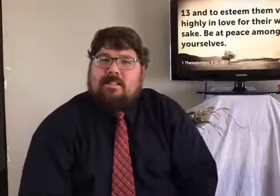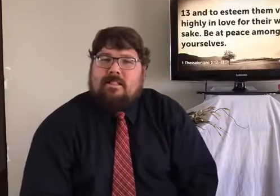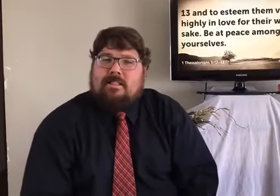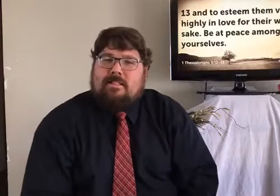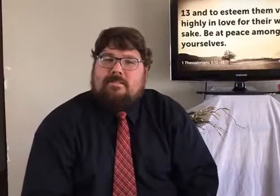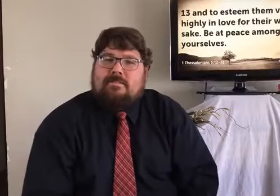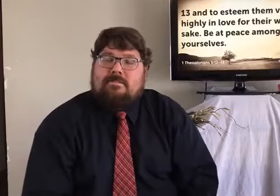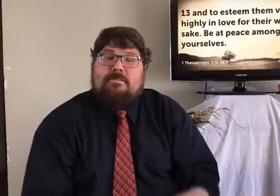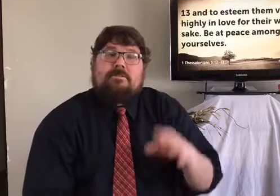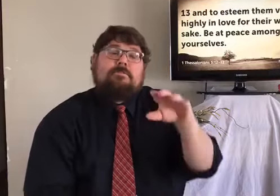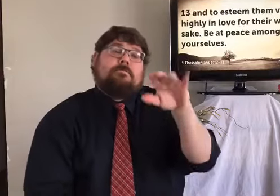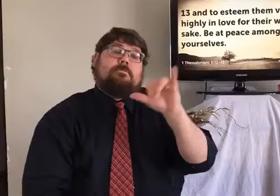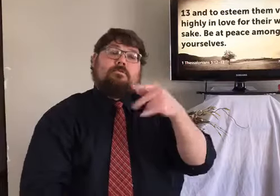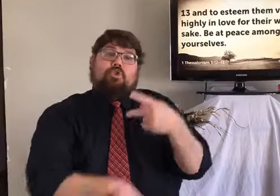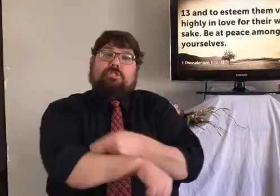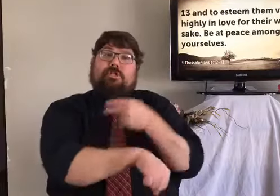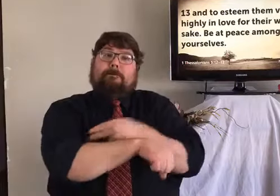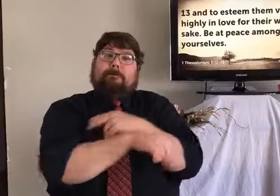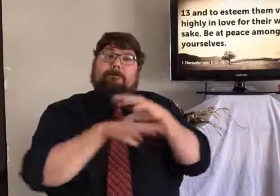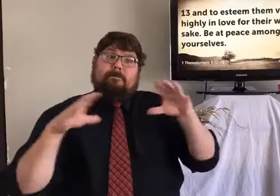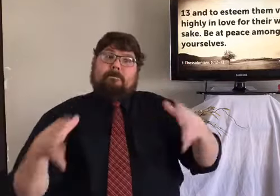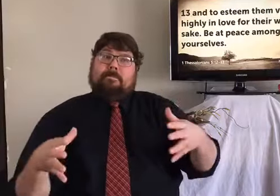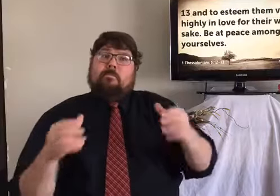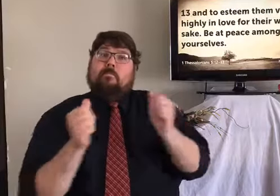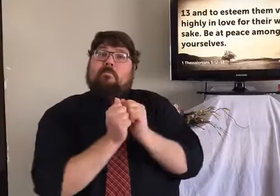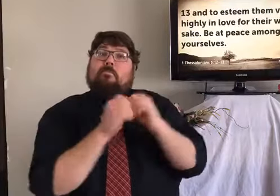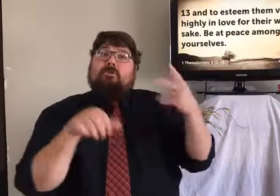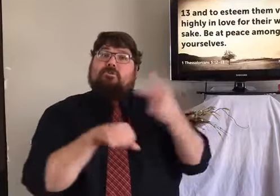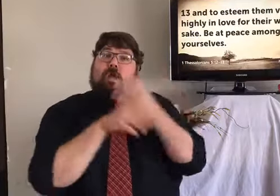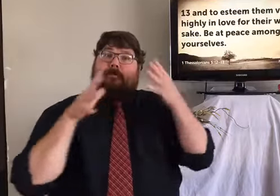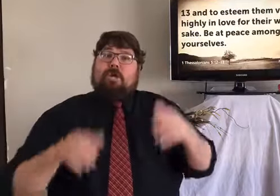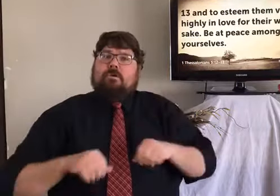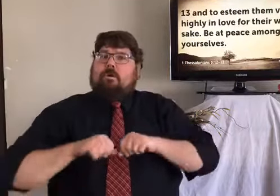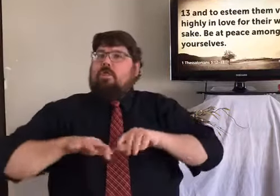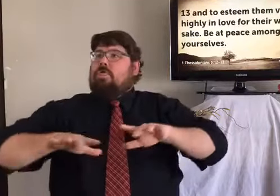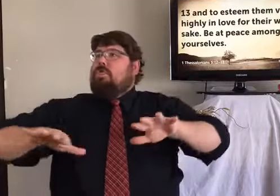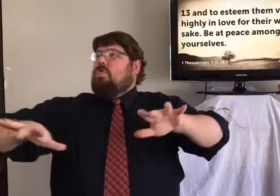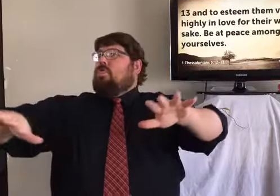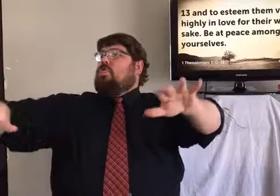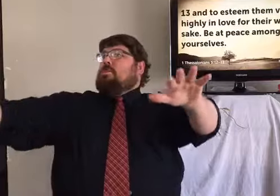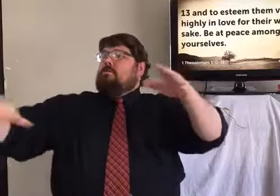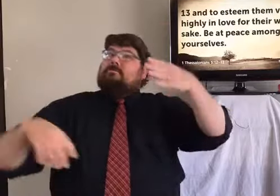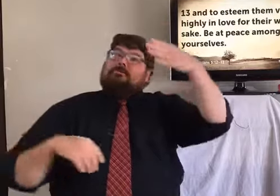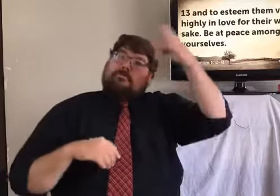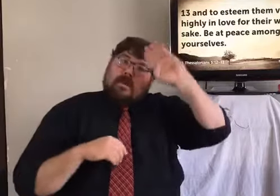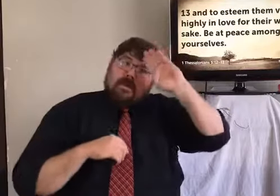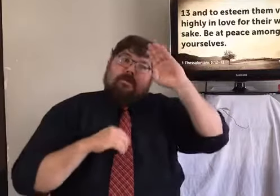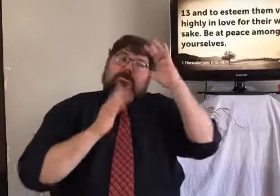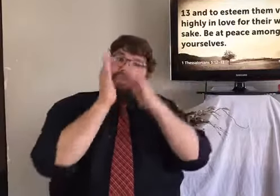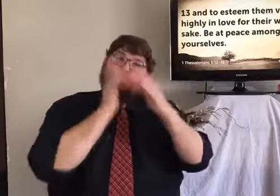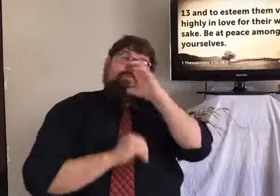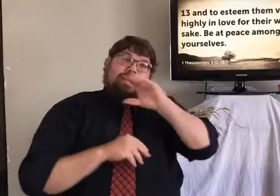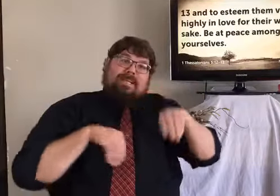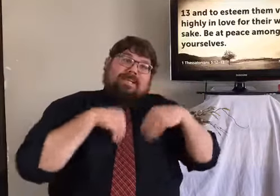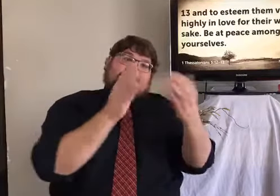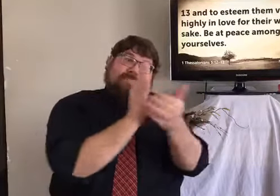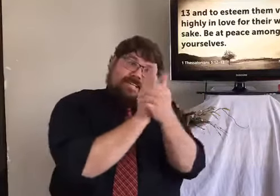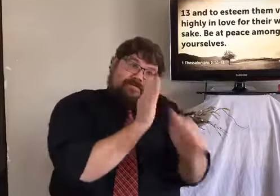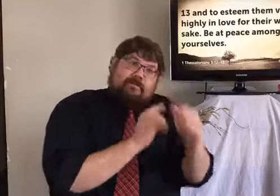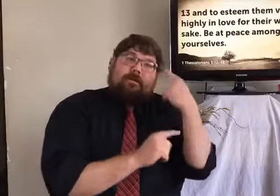because that is promoting peace amongst yourselves. Sheep without a shepherd are